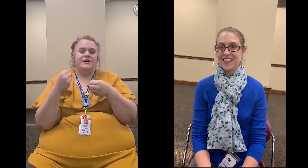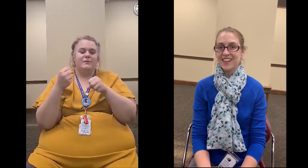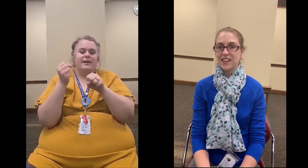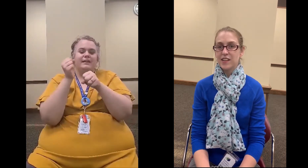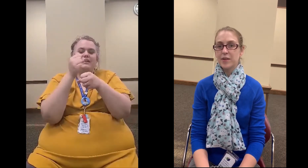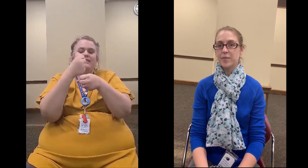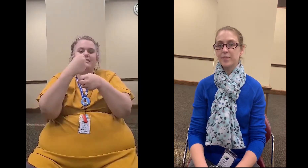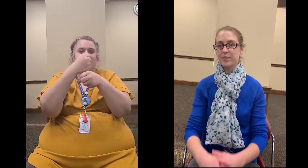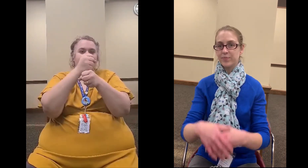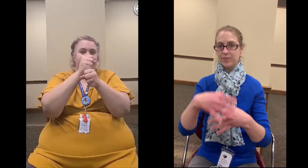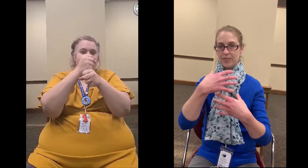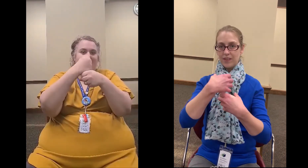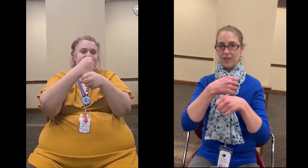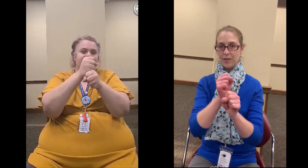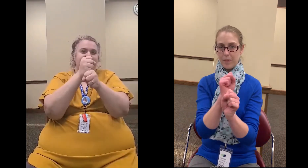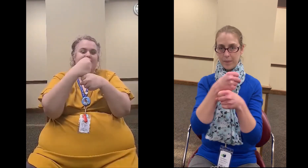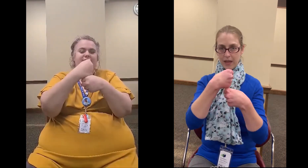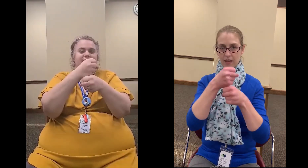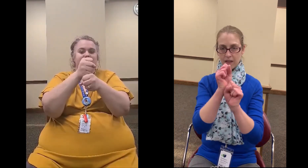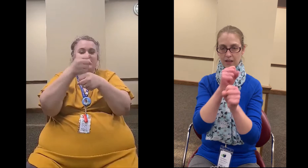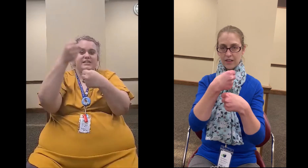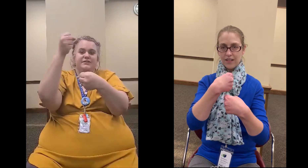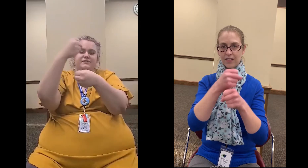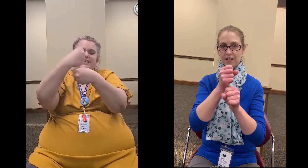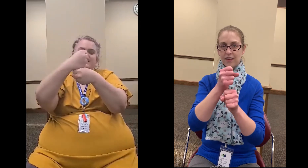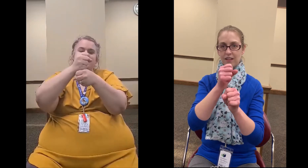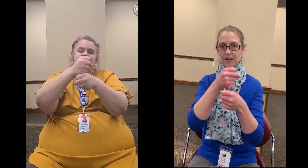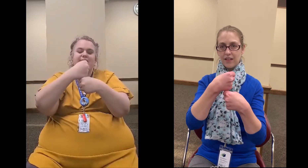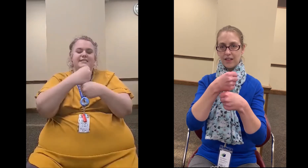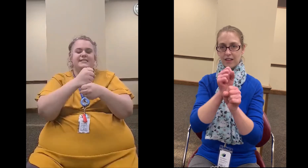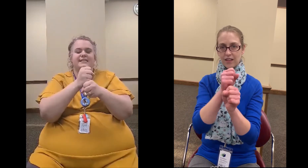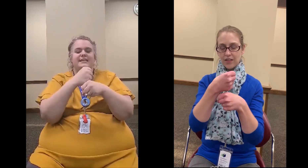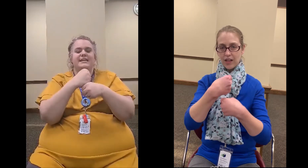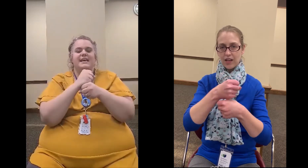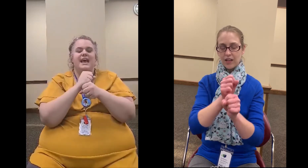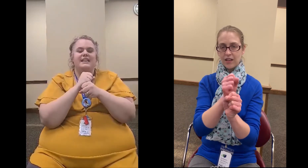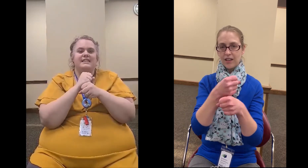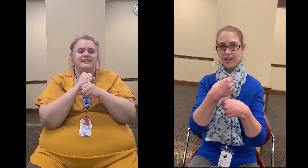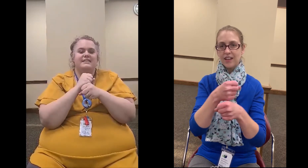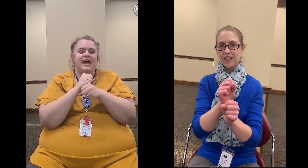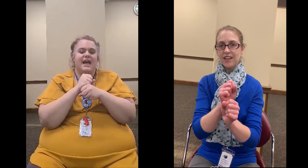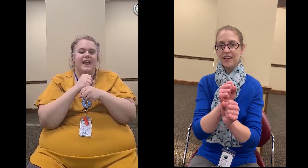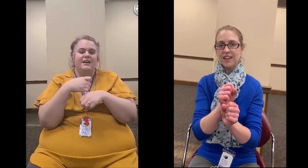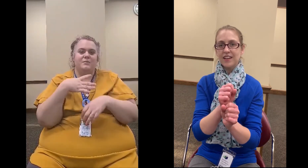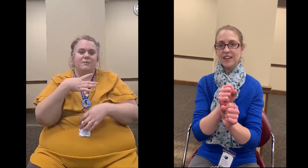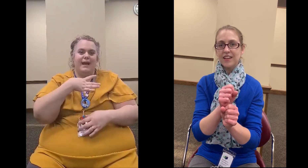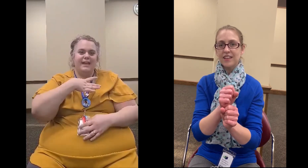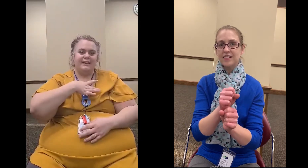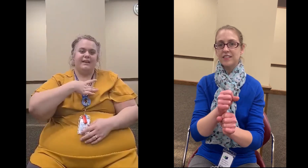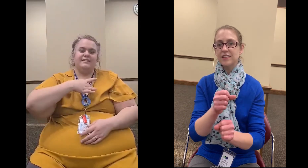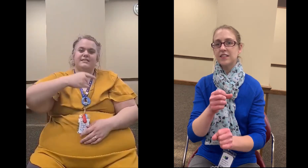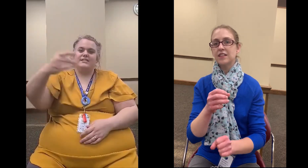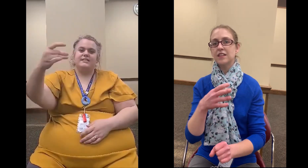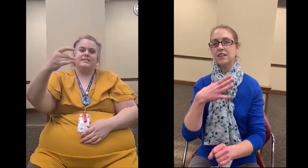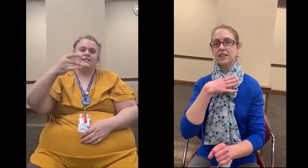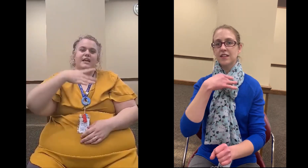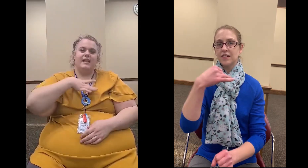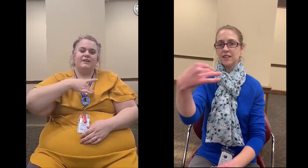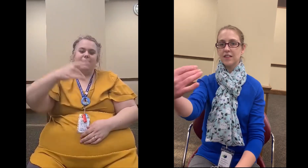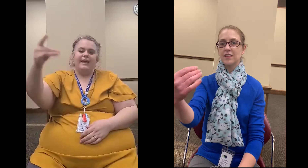we're going to need the sign make so you take two fists and twist and then the sign white and it's just the color white